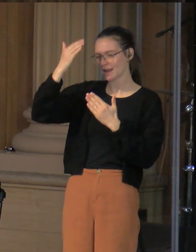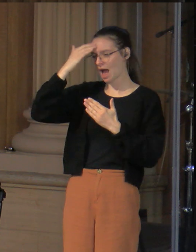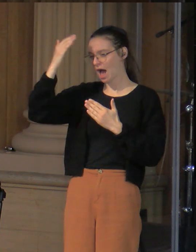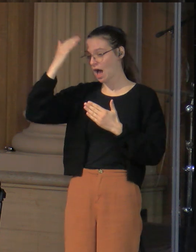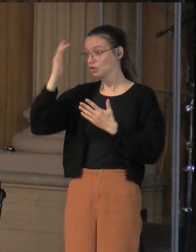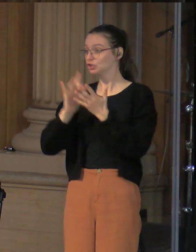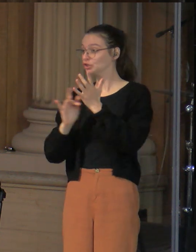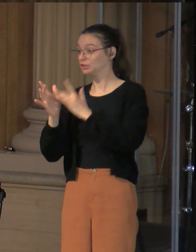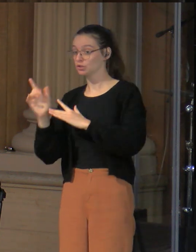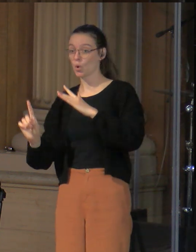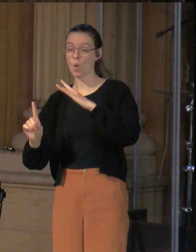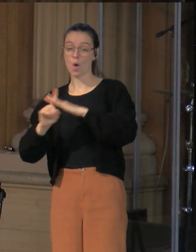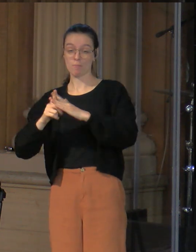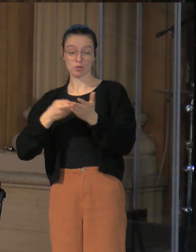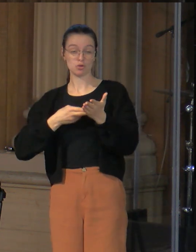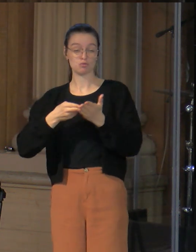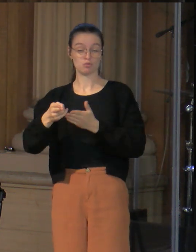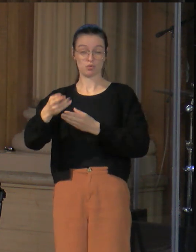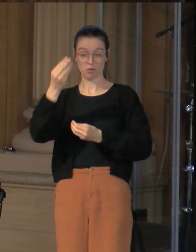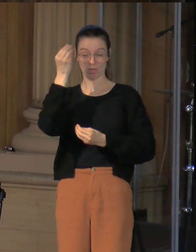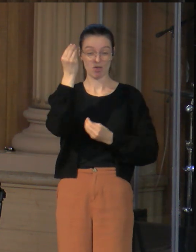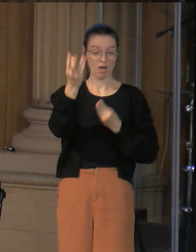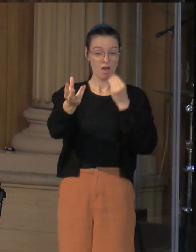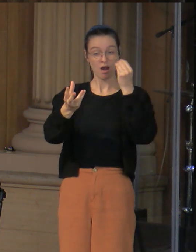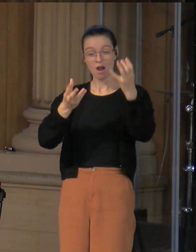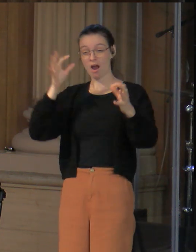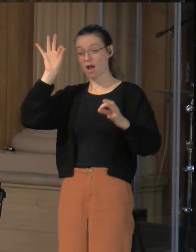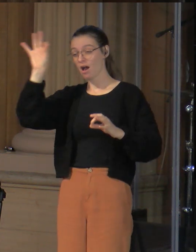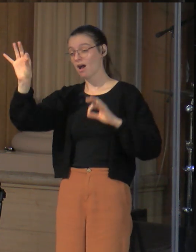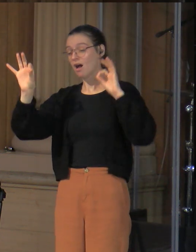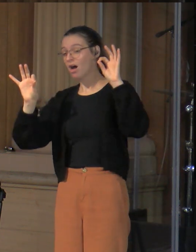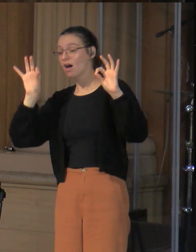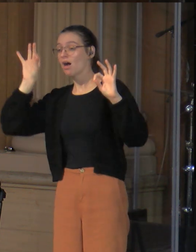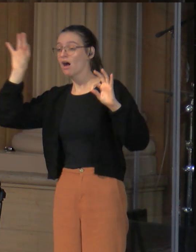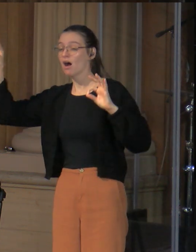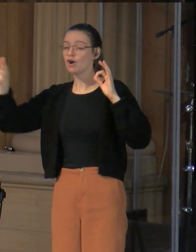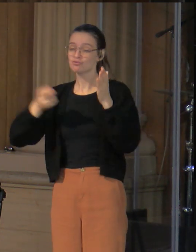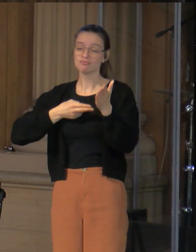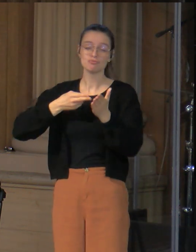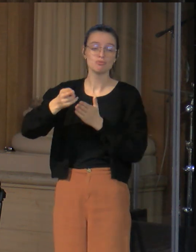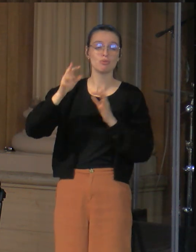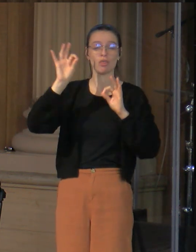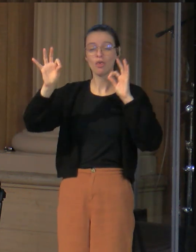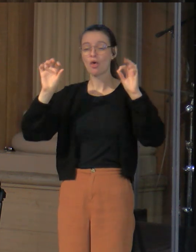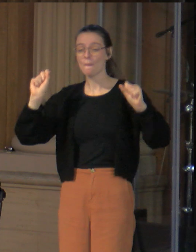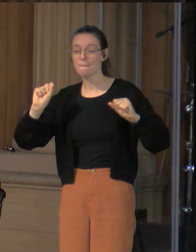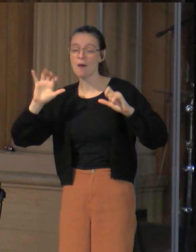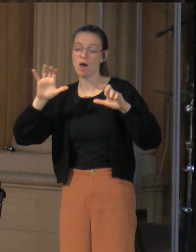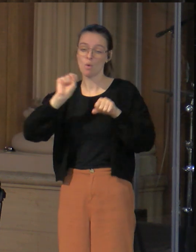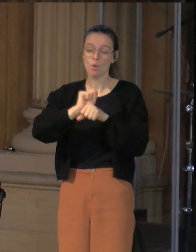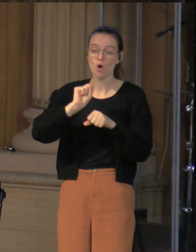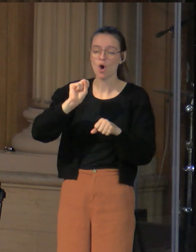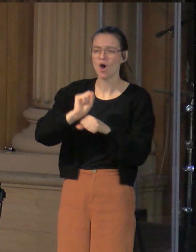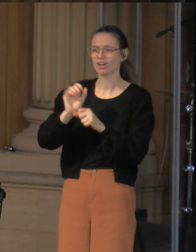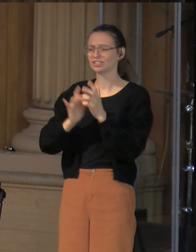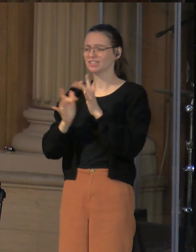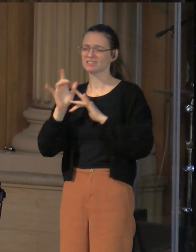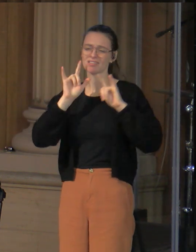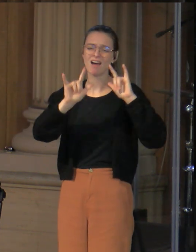of truth, massive miracles, truth blasted out of a cannon. Jesus loves these people. He weeps over them on a number of